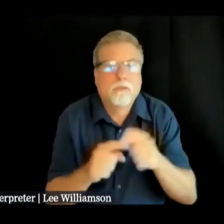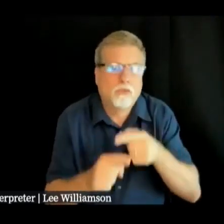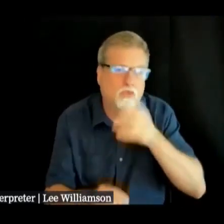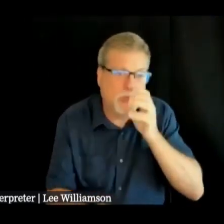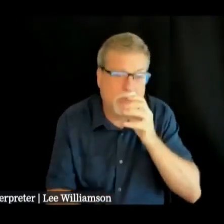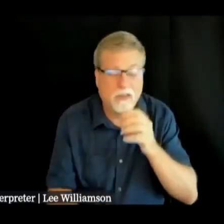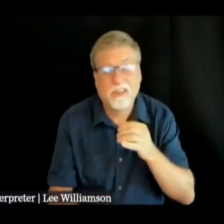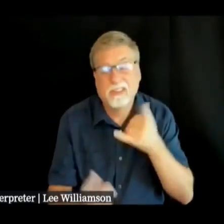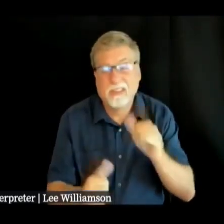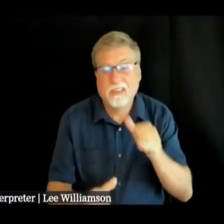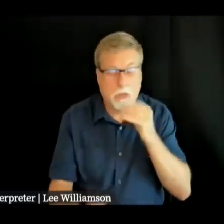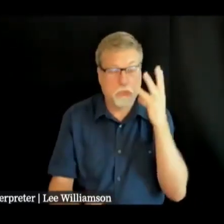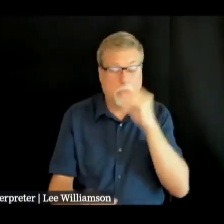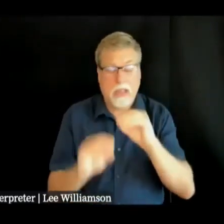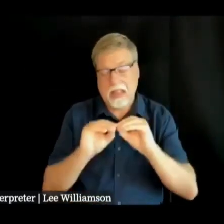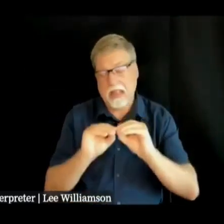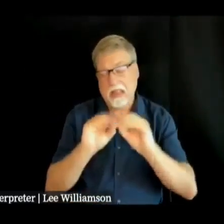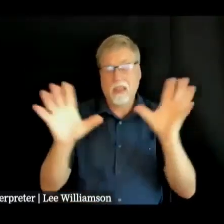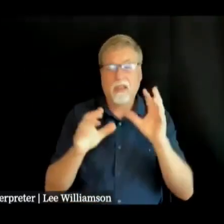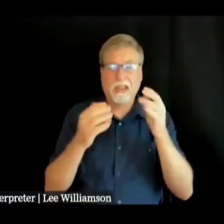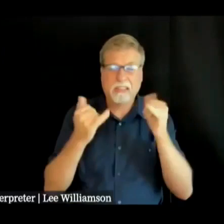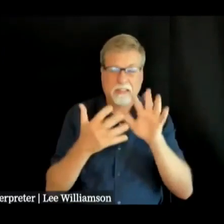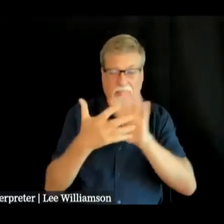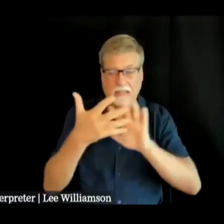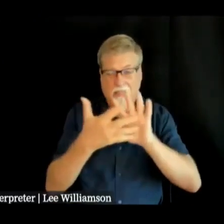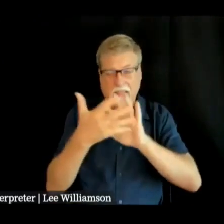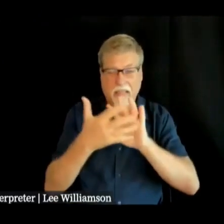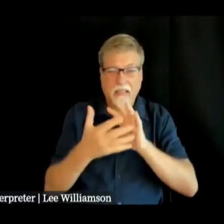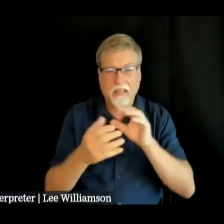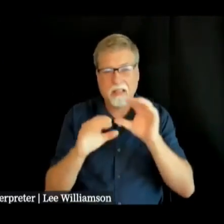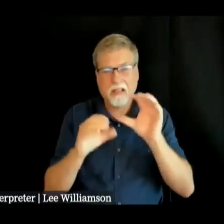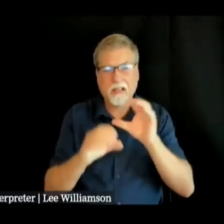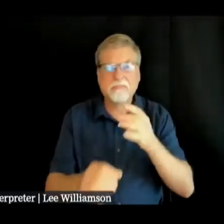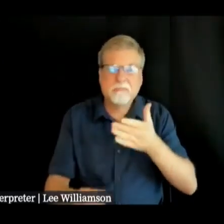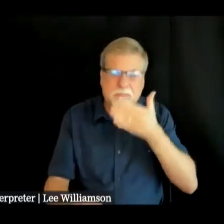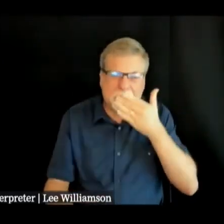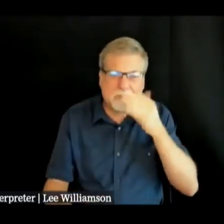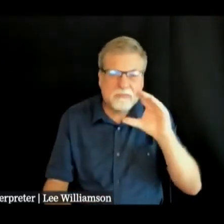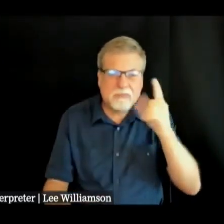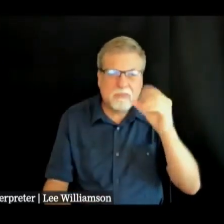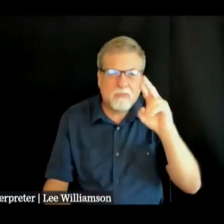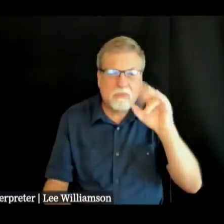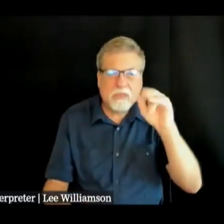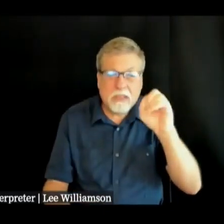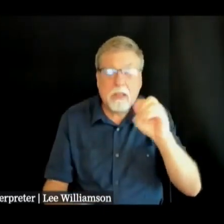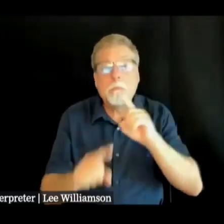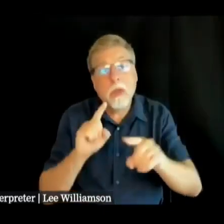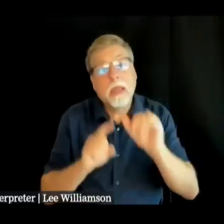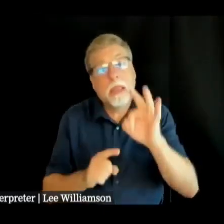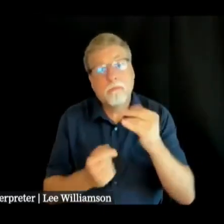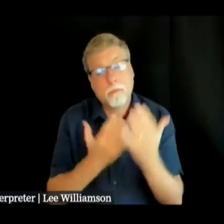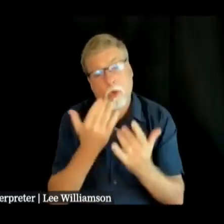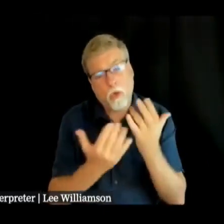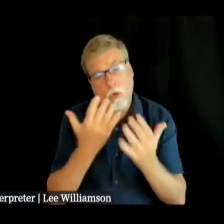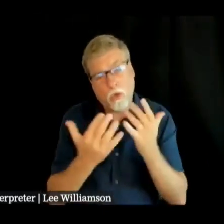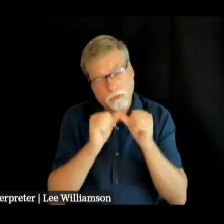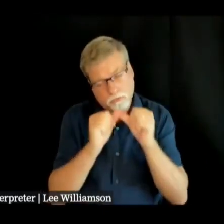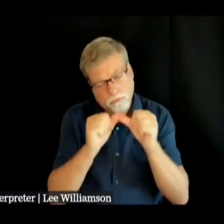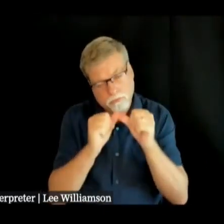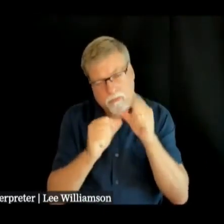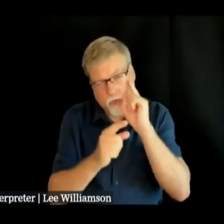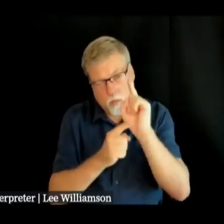cloudy it's going to have a little bit of a chlorine odor but if you boil it you can use it for consumption